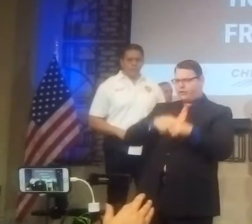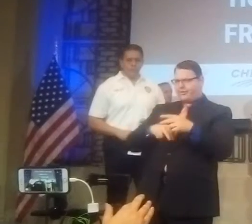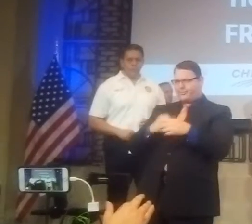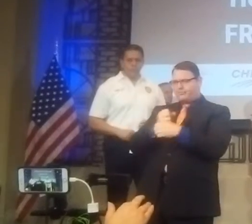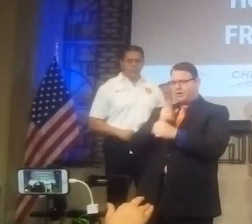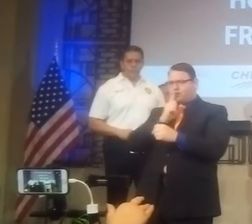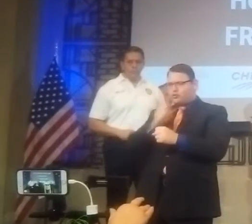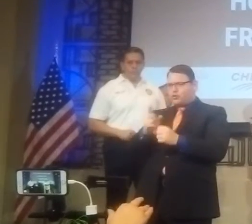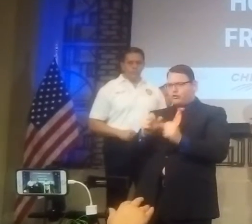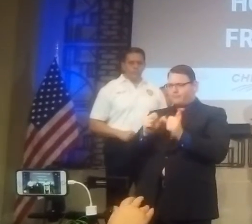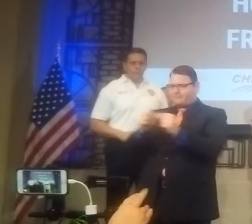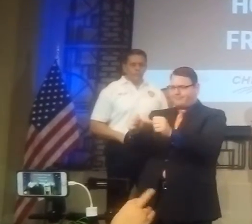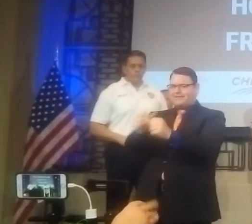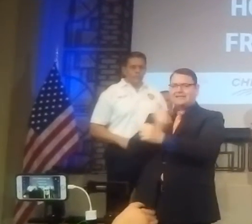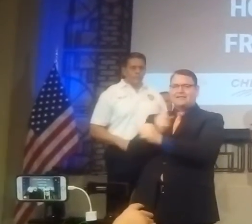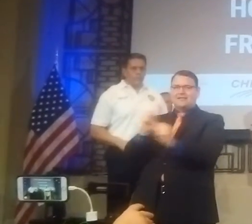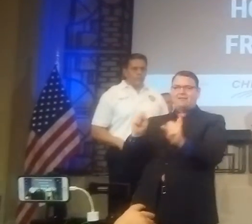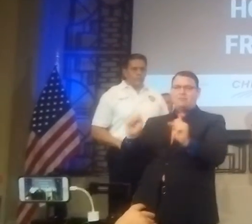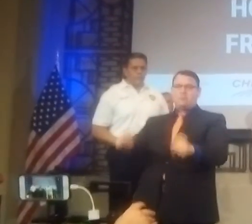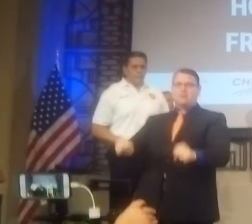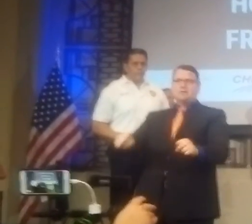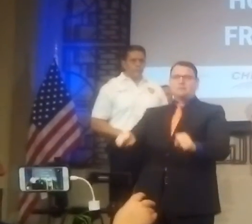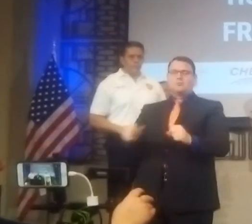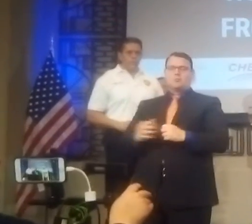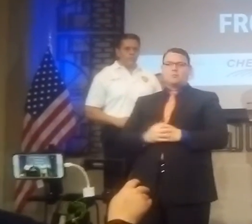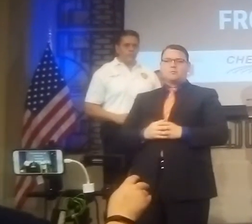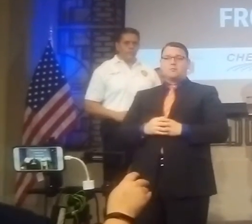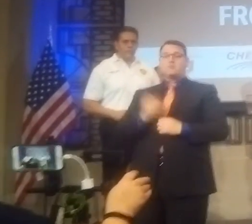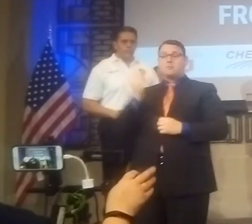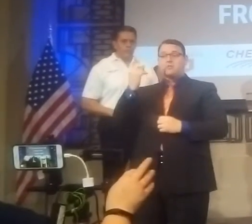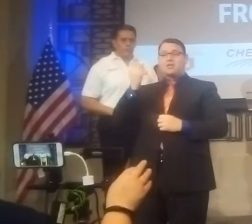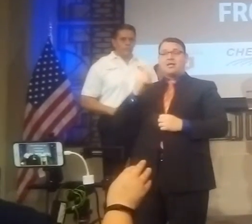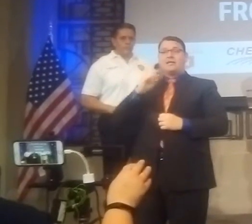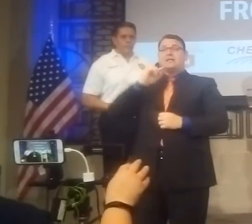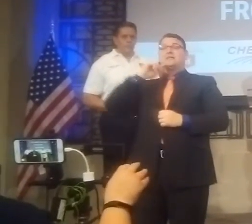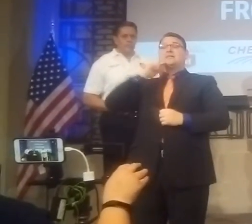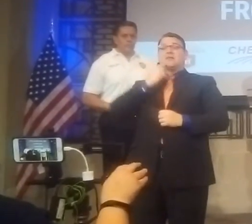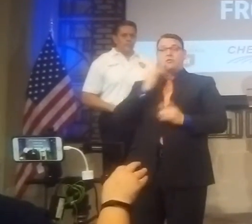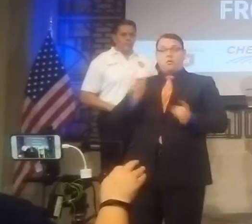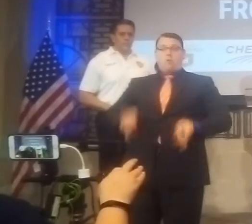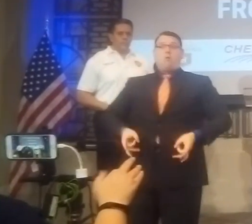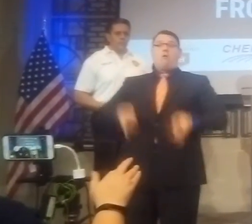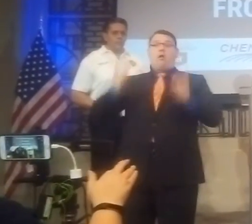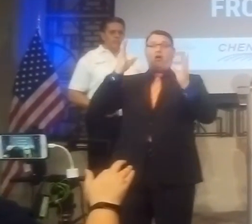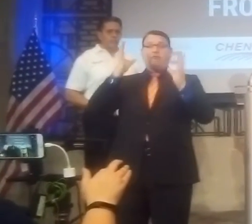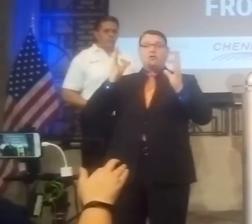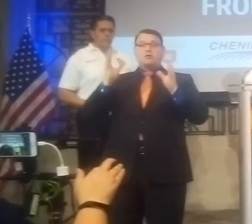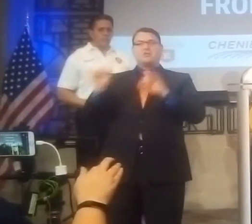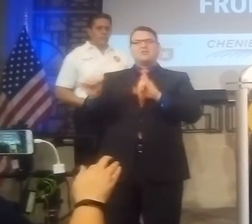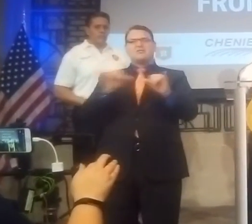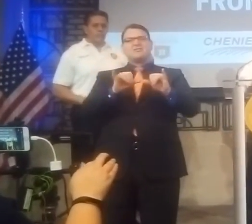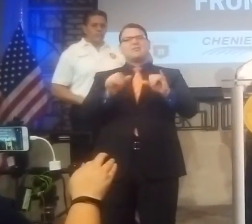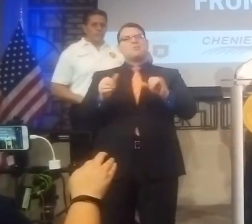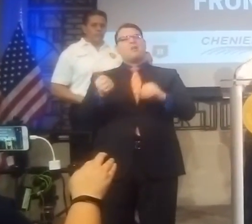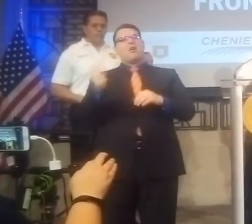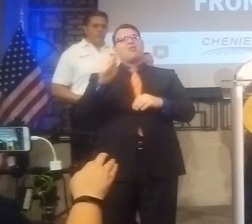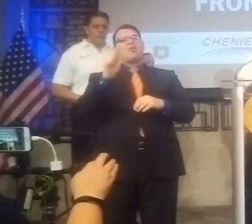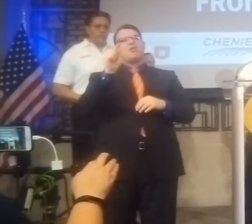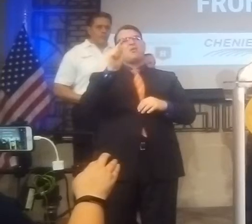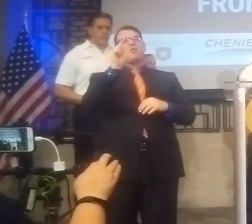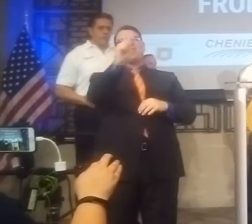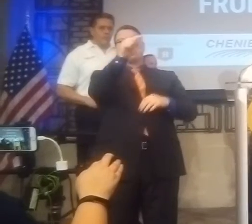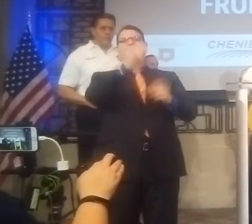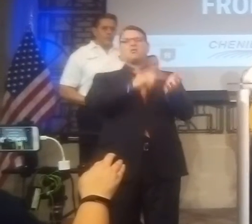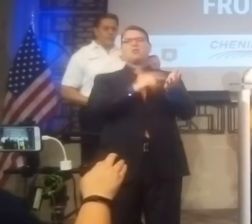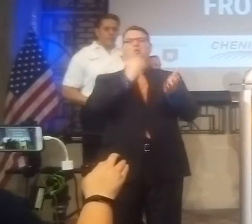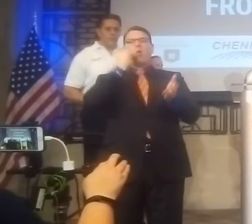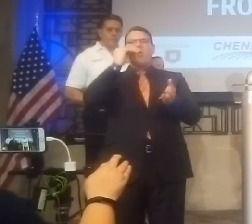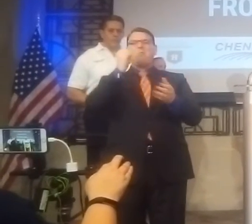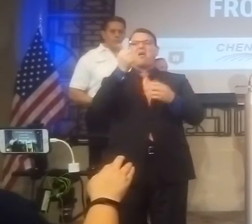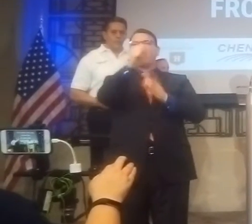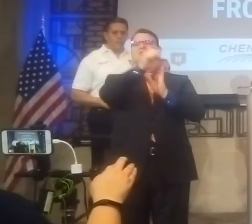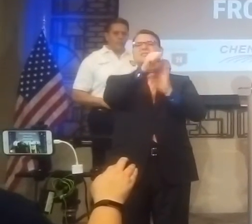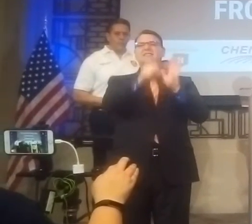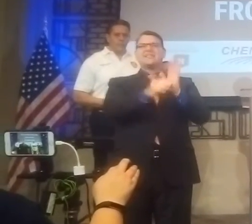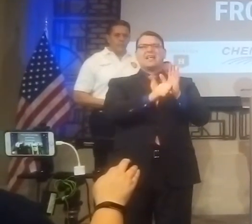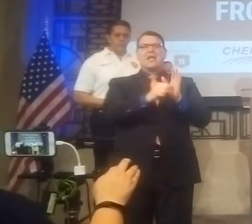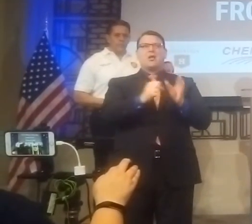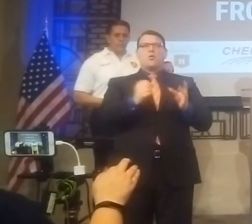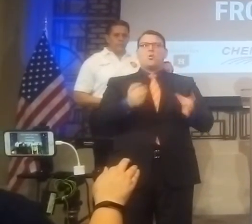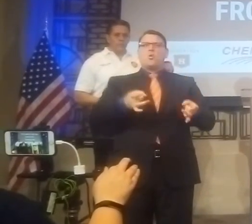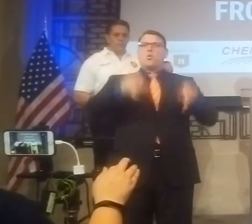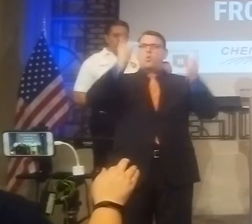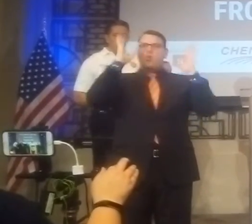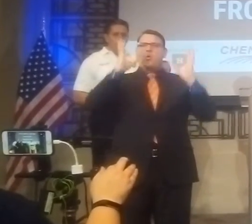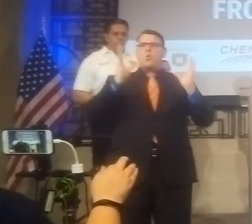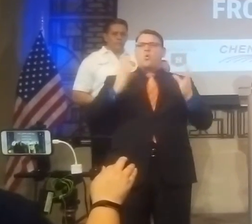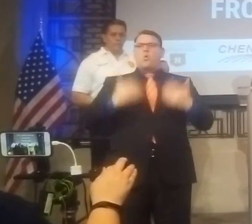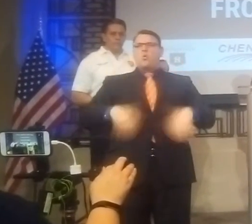Across the region some individual nursing homes which have had some tragic events occur and those you know every nursing home needs